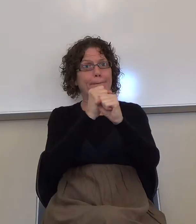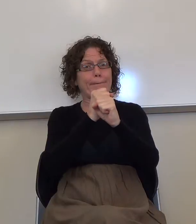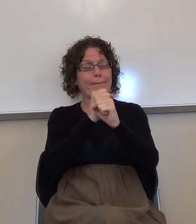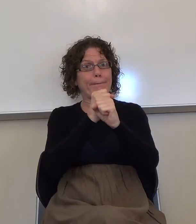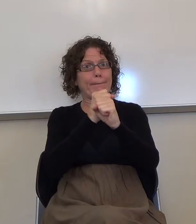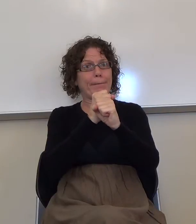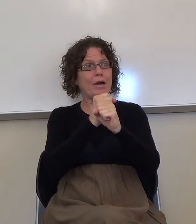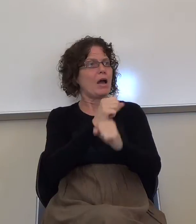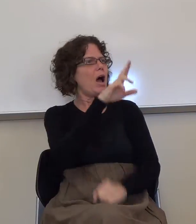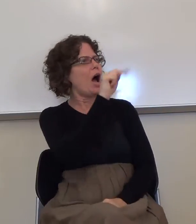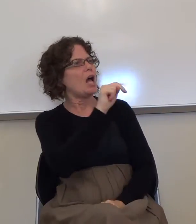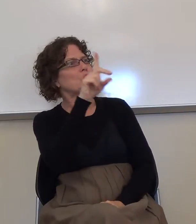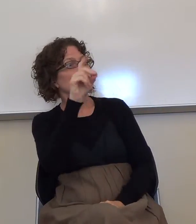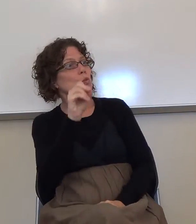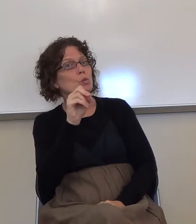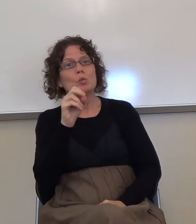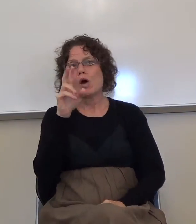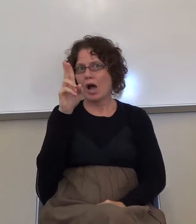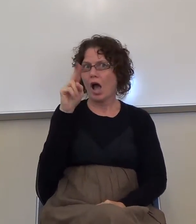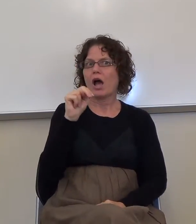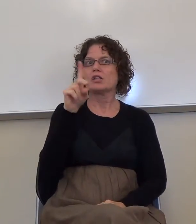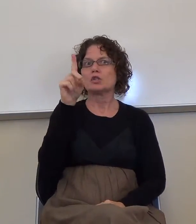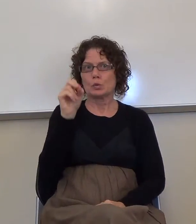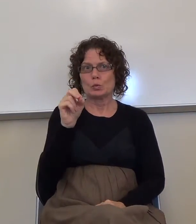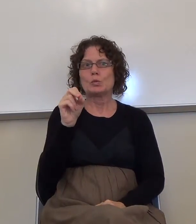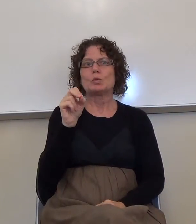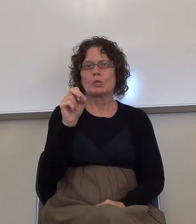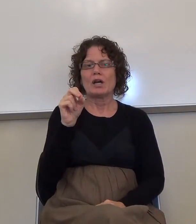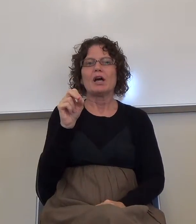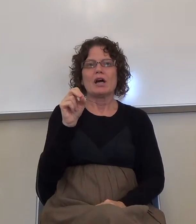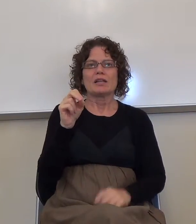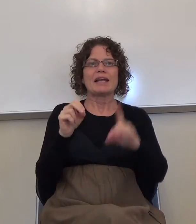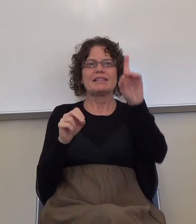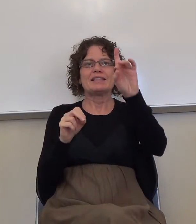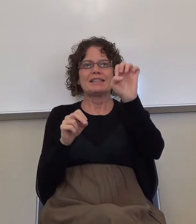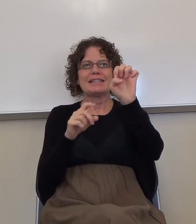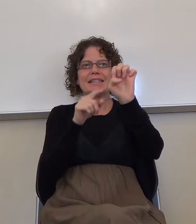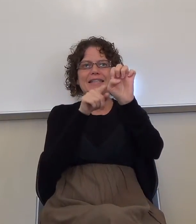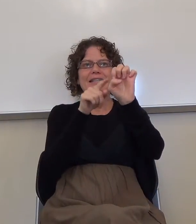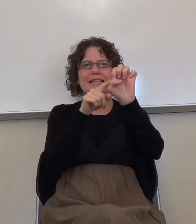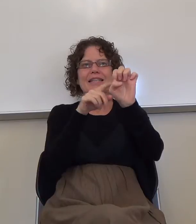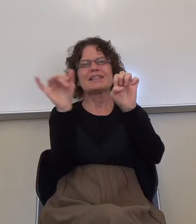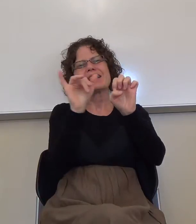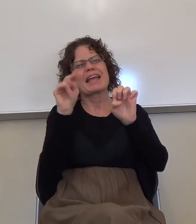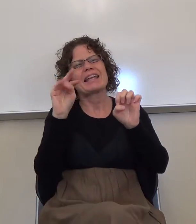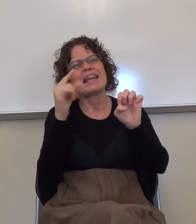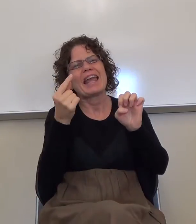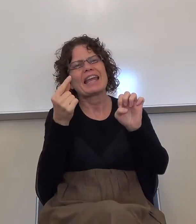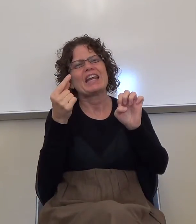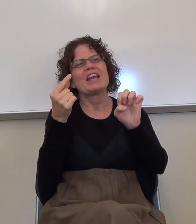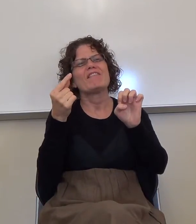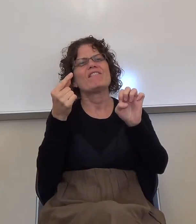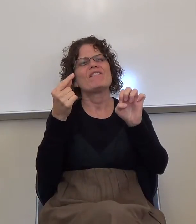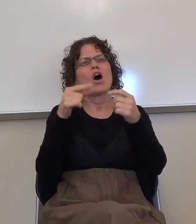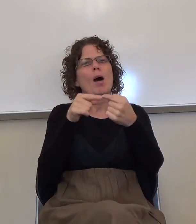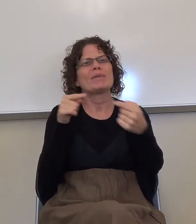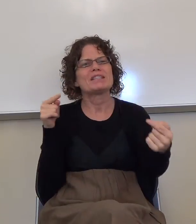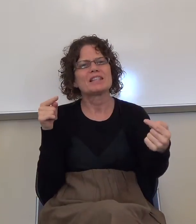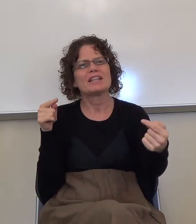Undoed. Undoed. Yeah. This is a negative. It's an opposite. Okay. So, this is no